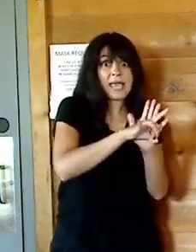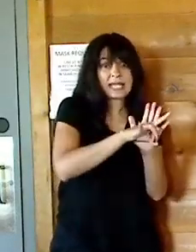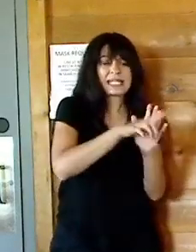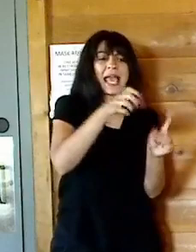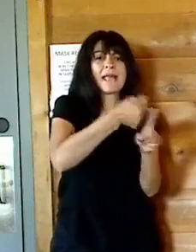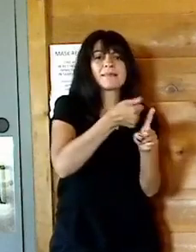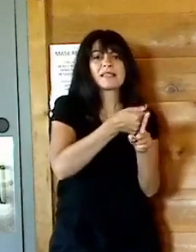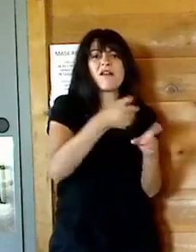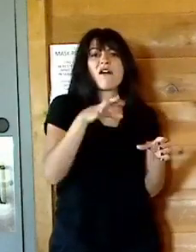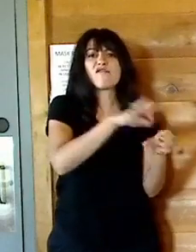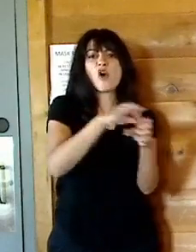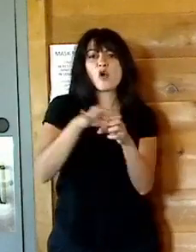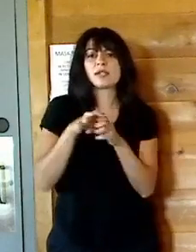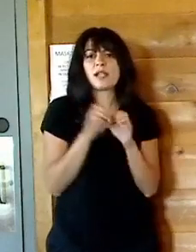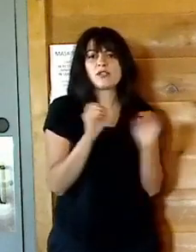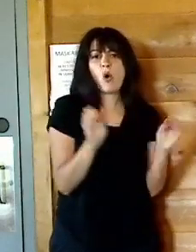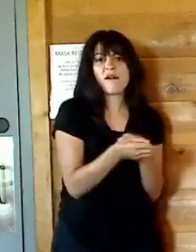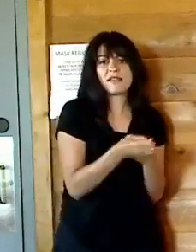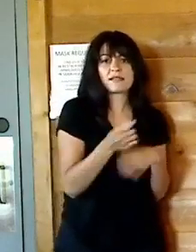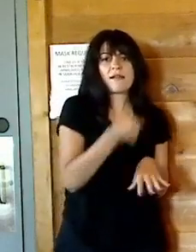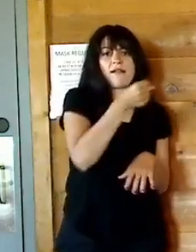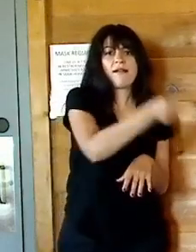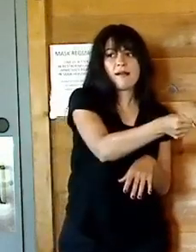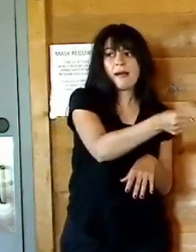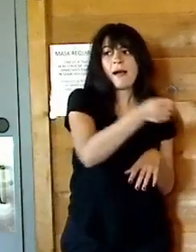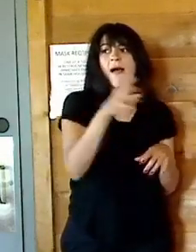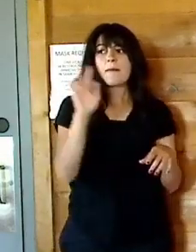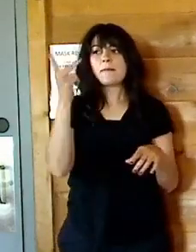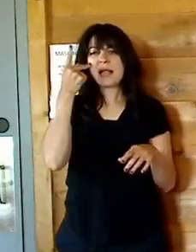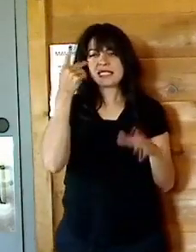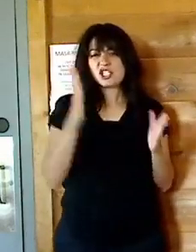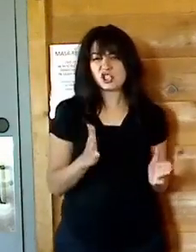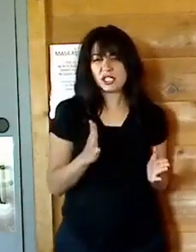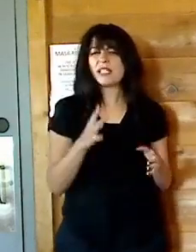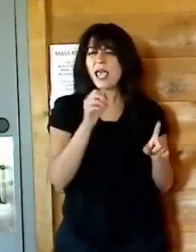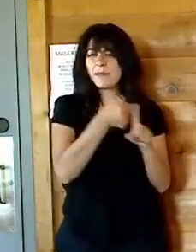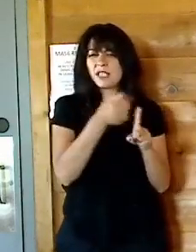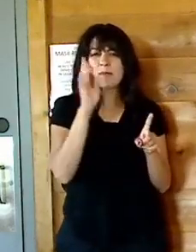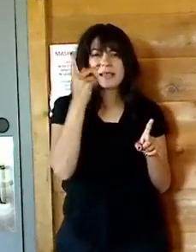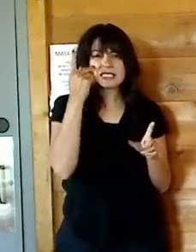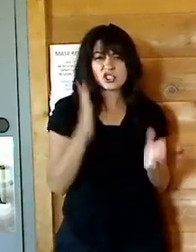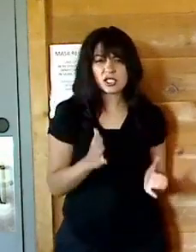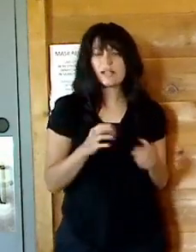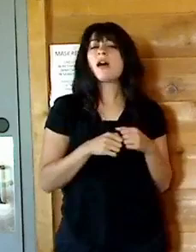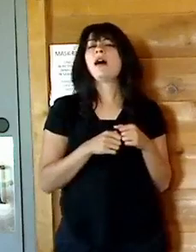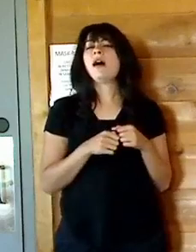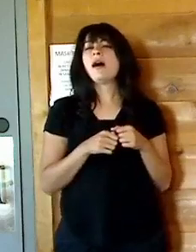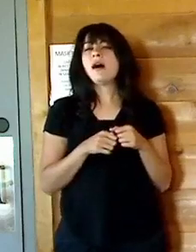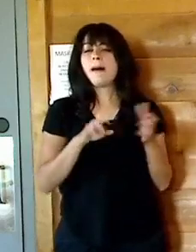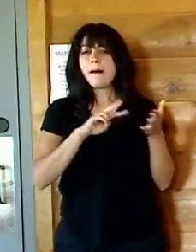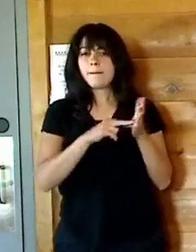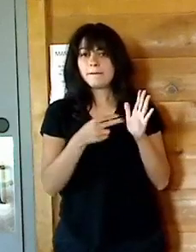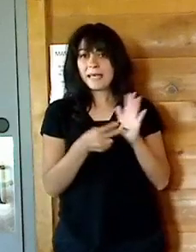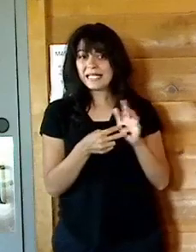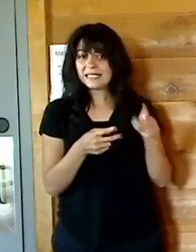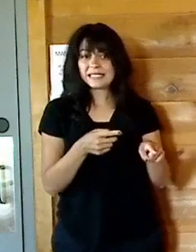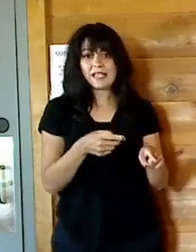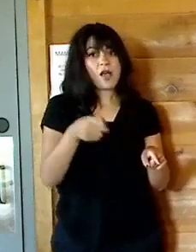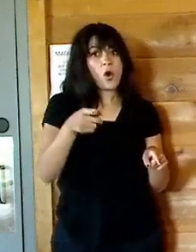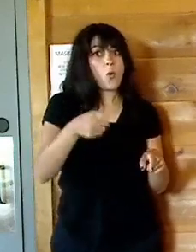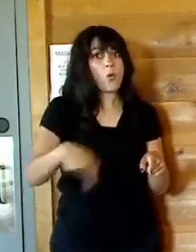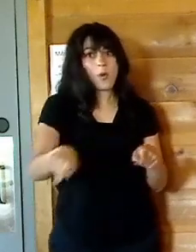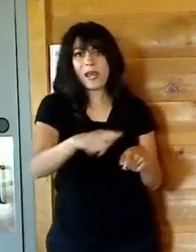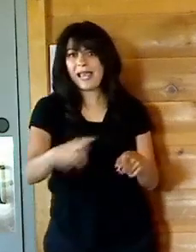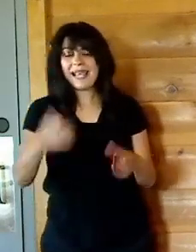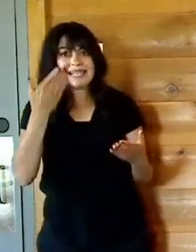was unaware probably to her, the appointee, and then ultimately to, to the body that